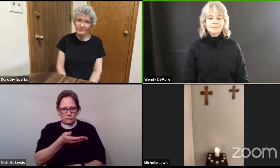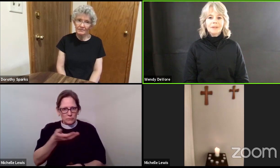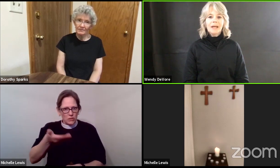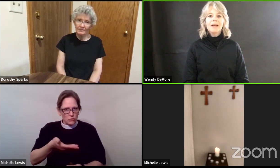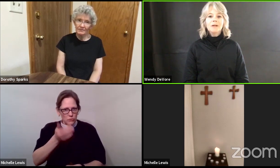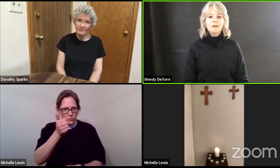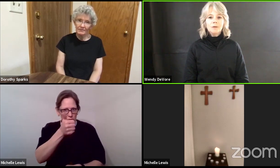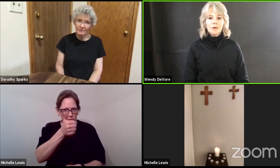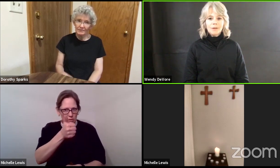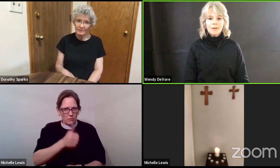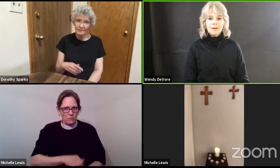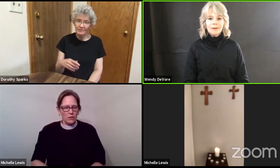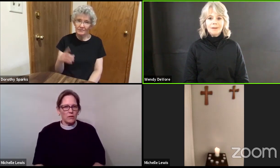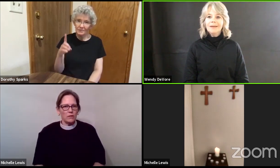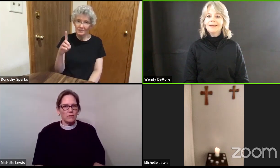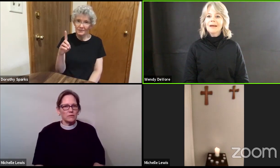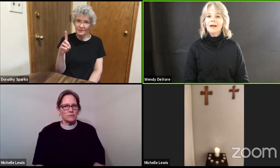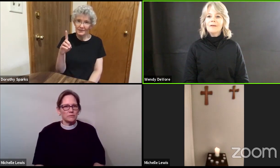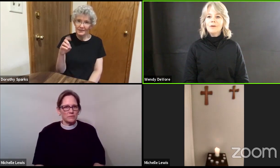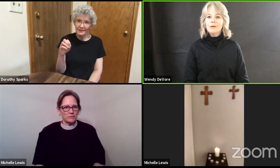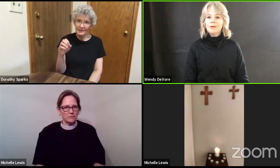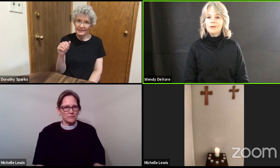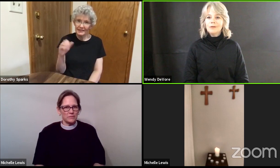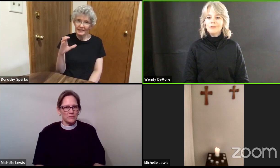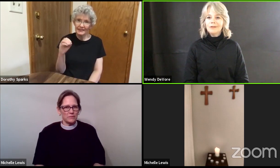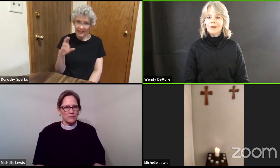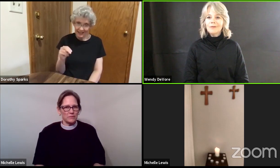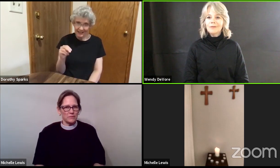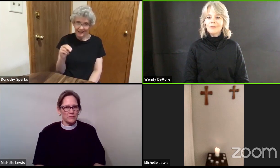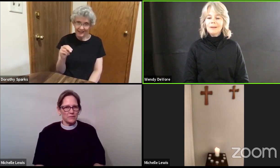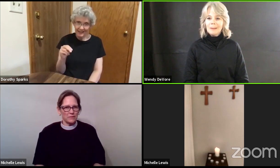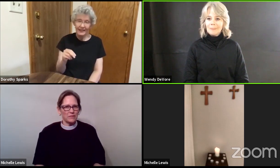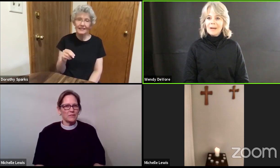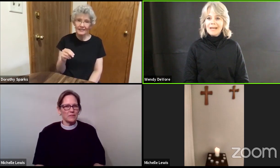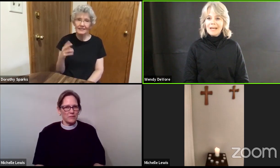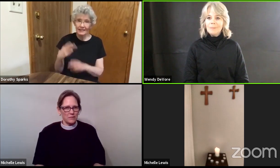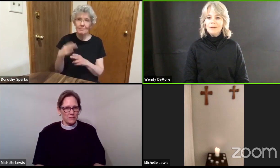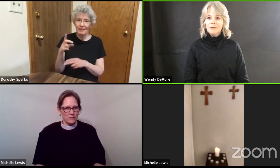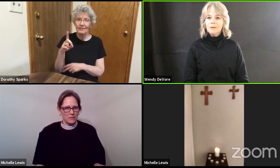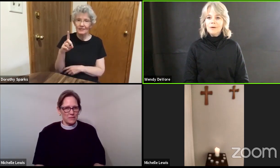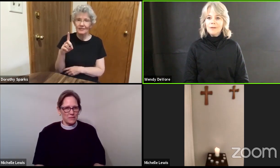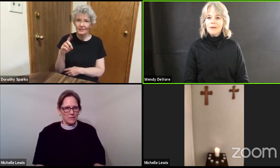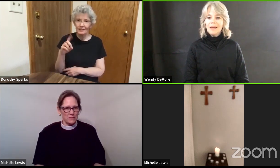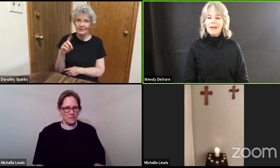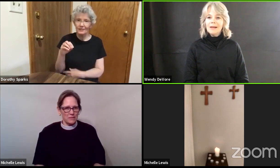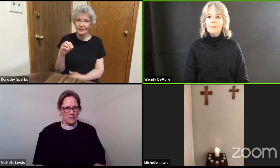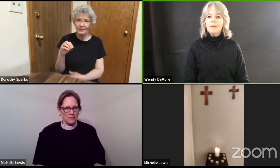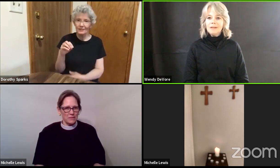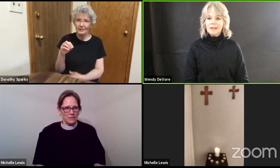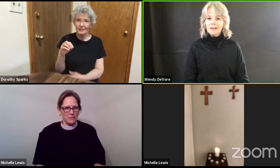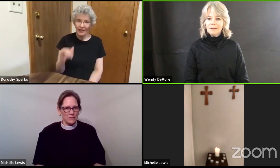And Dorothy, I'll have you introduce yourself. My name is Dorothy, and I'm the deacon